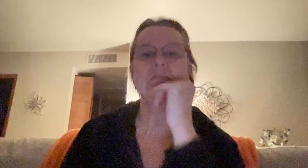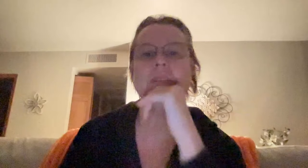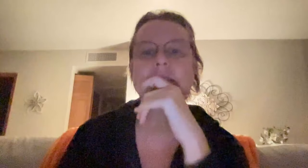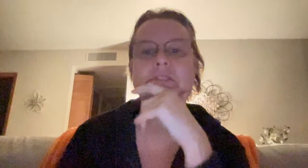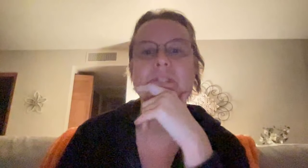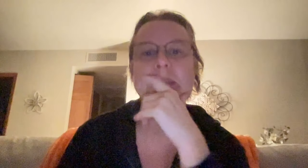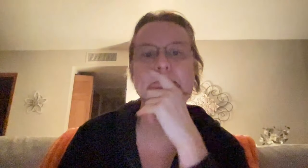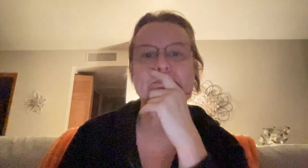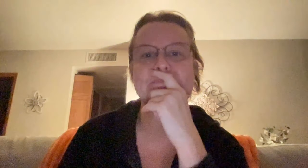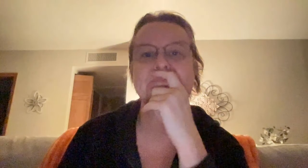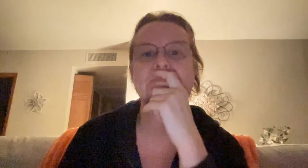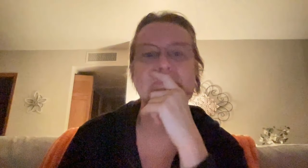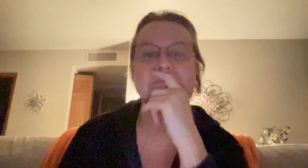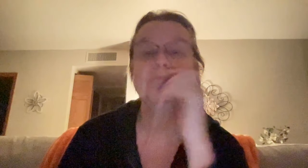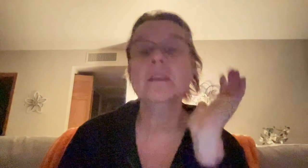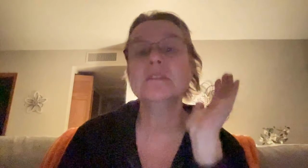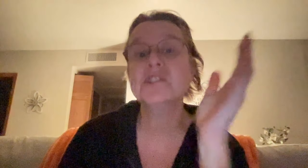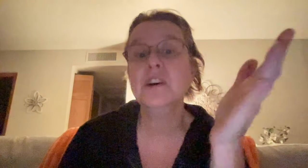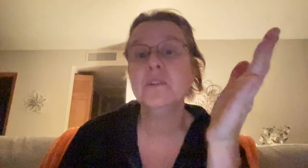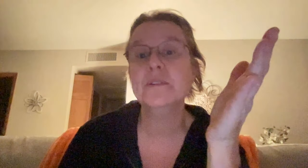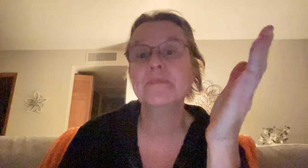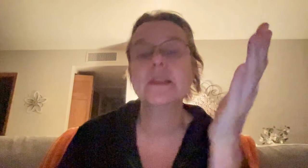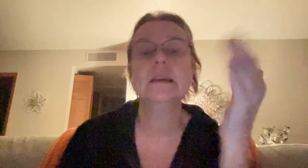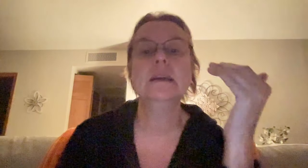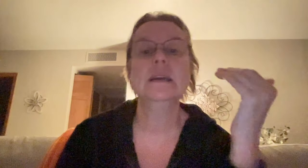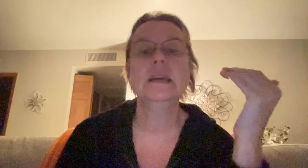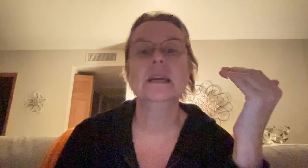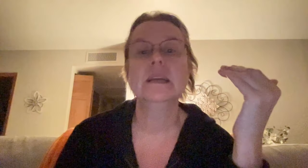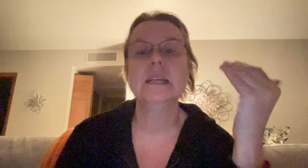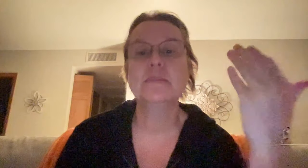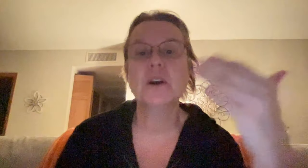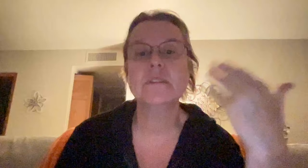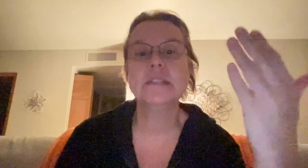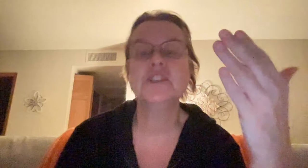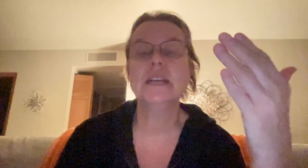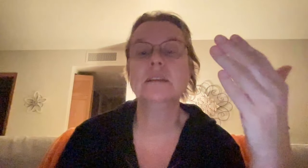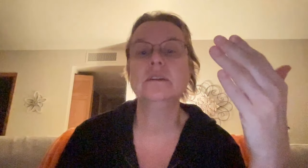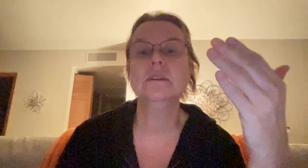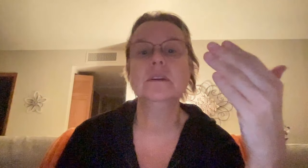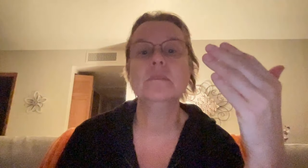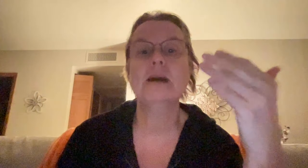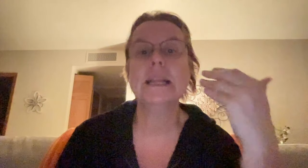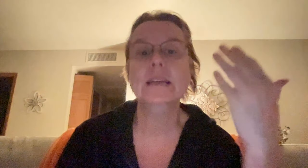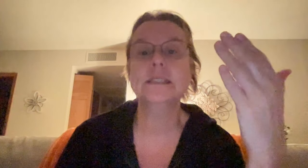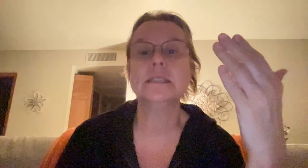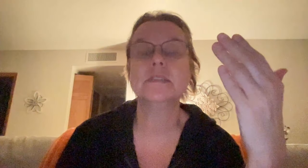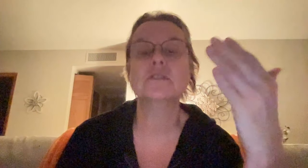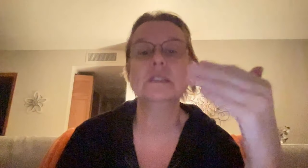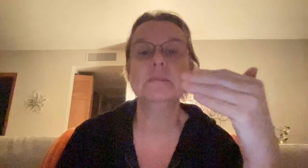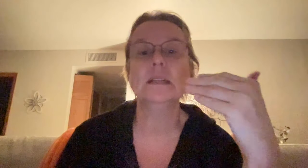That's interesting. So as part of this channel, my guess is there's going to be